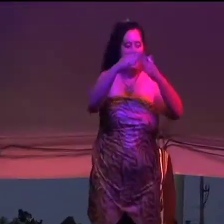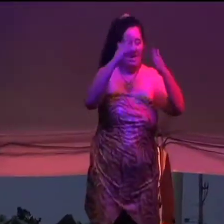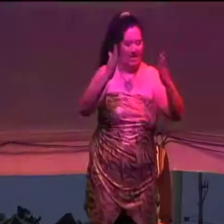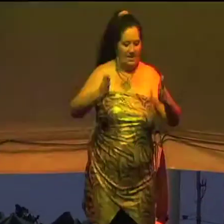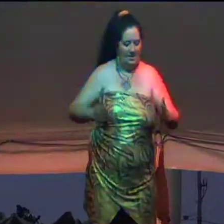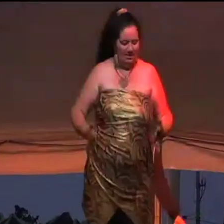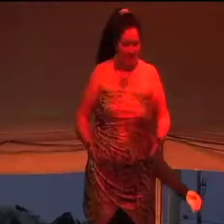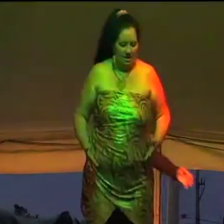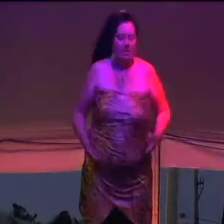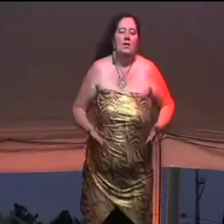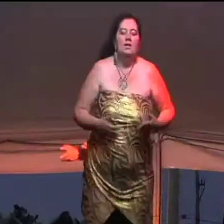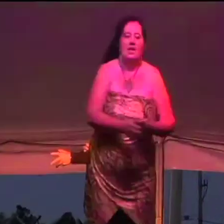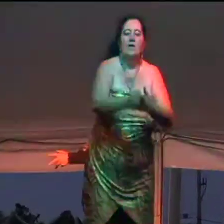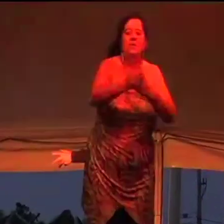fear